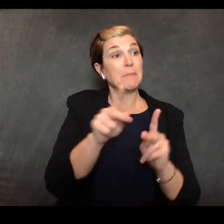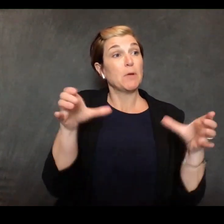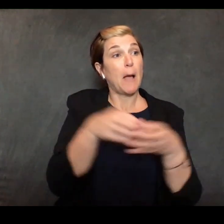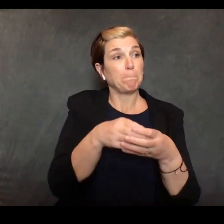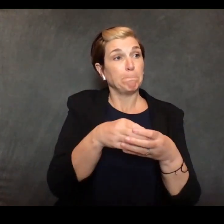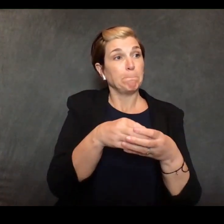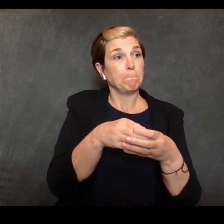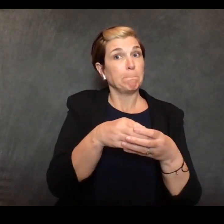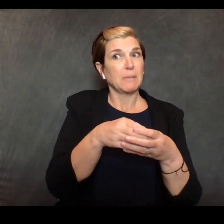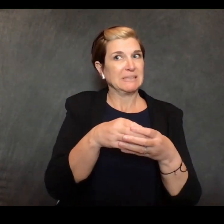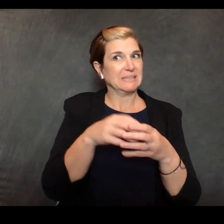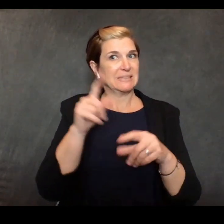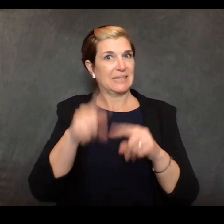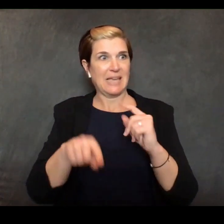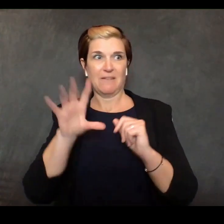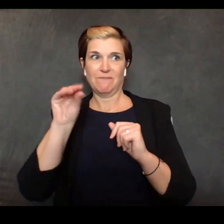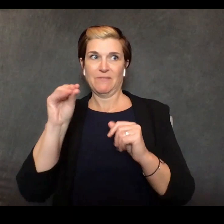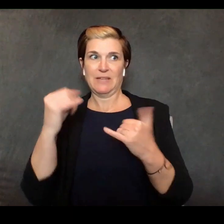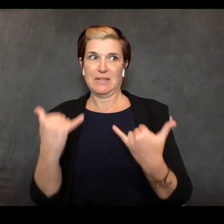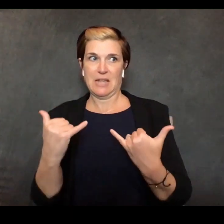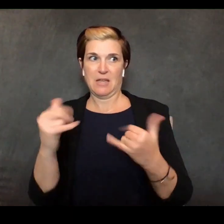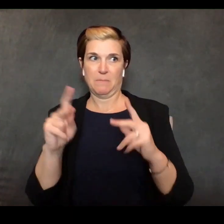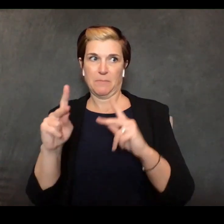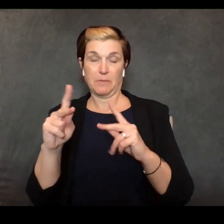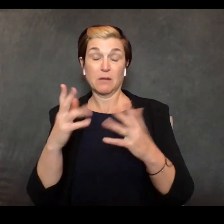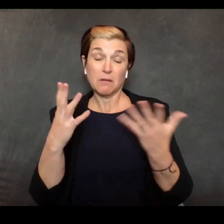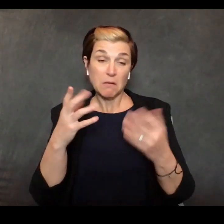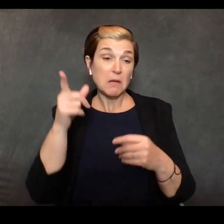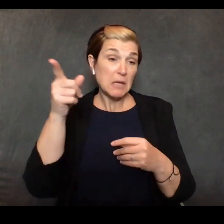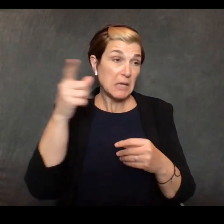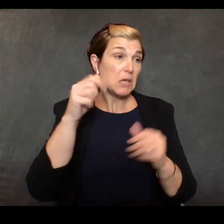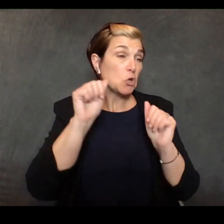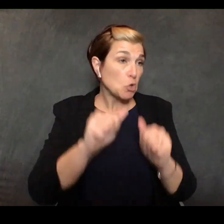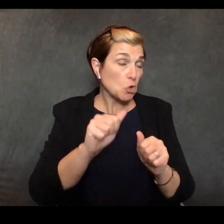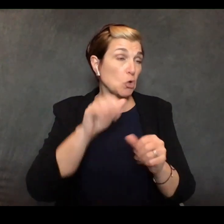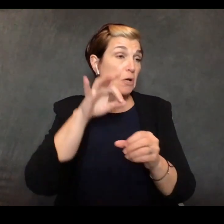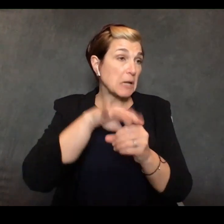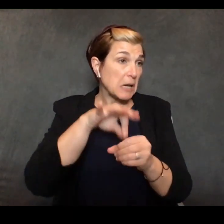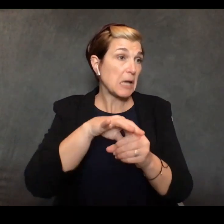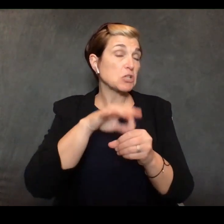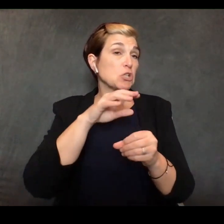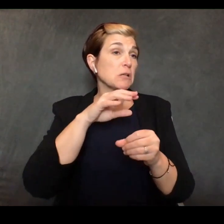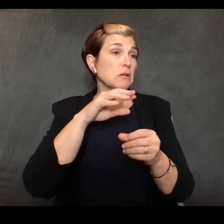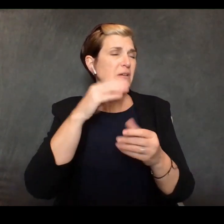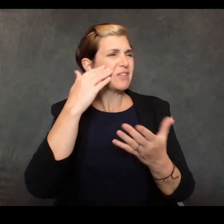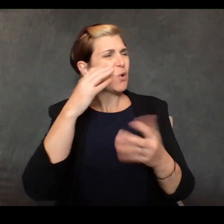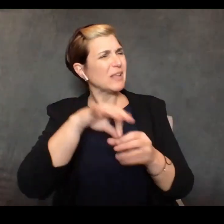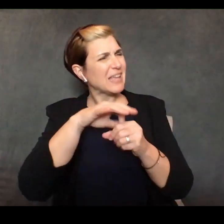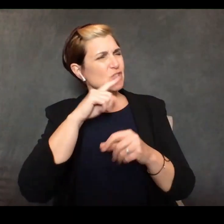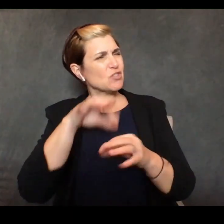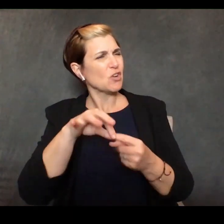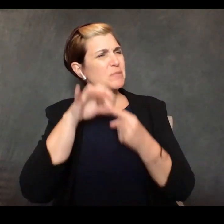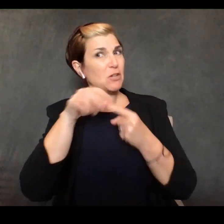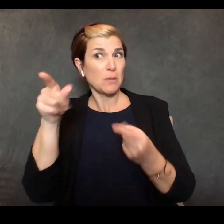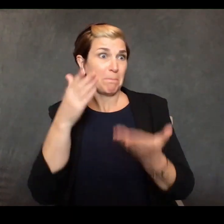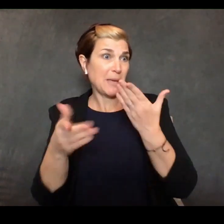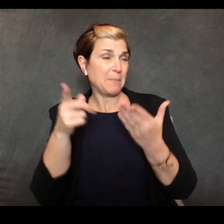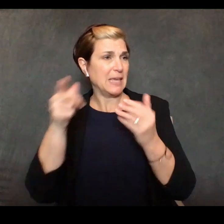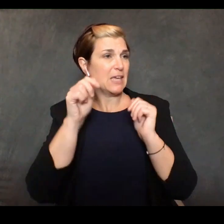would say probably you could violate that if you wanted to for an election i just think an election is a very special thing he's going to chose he chose a different date i think a date sometime